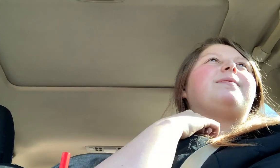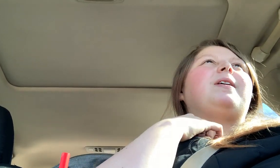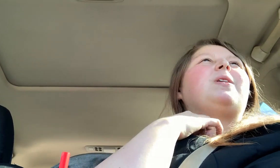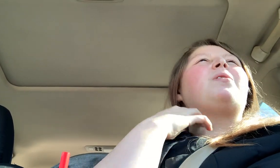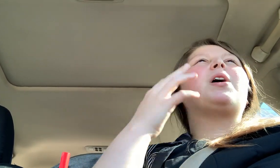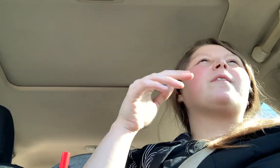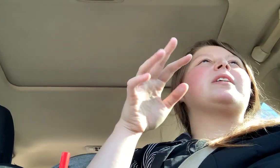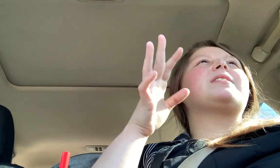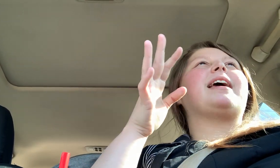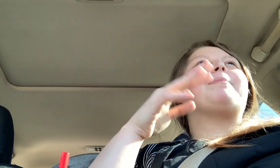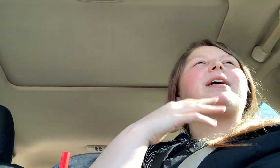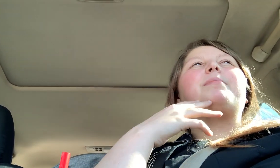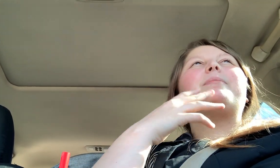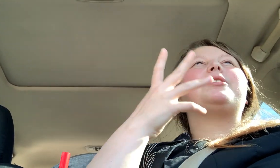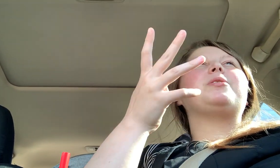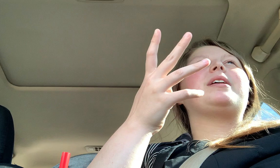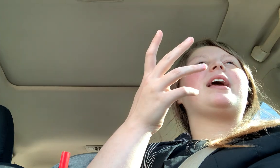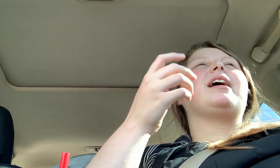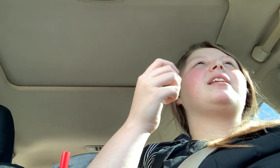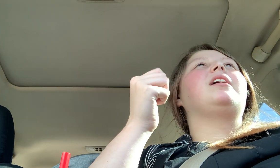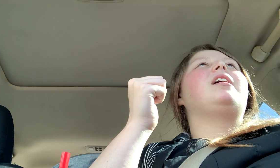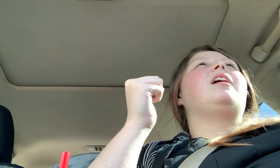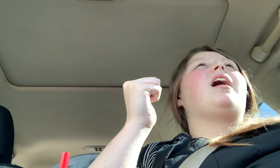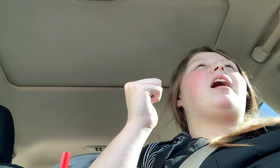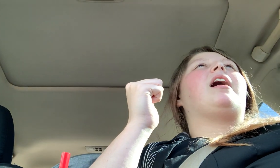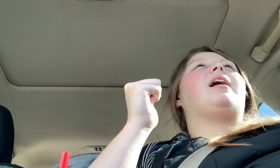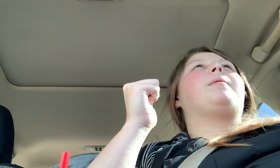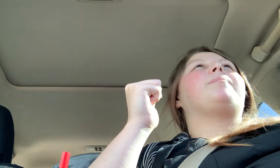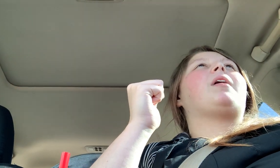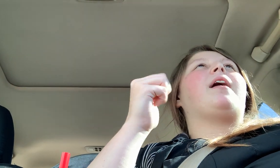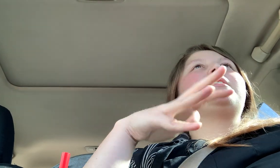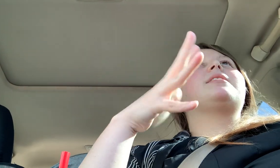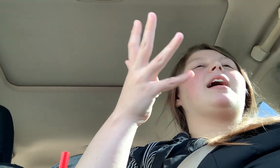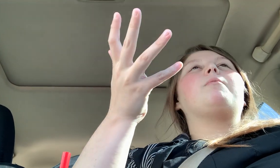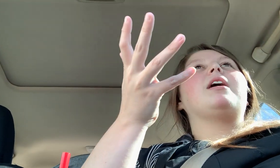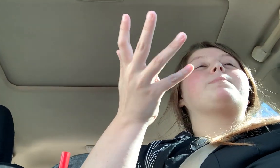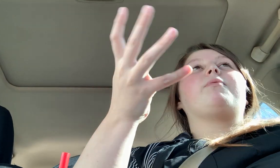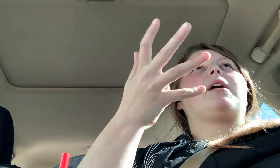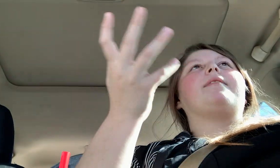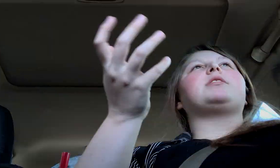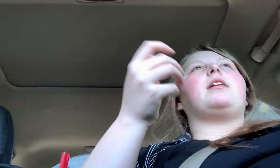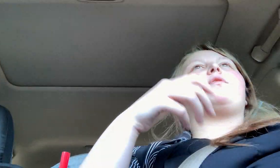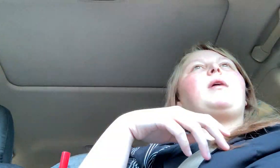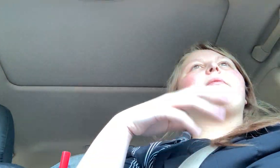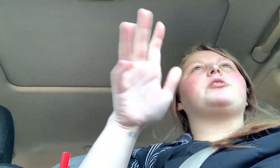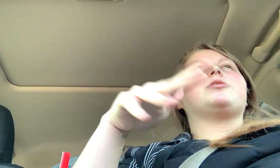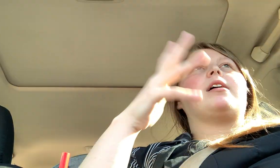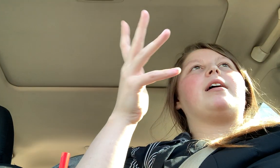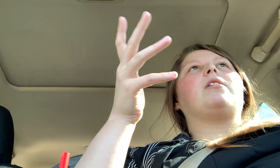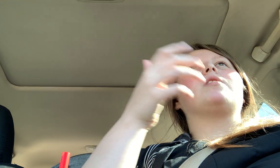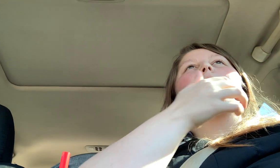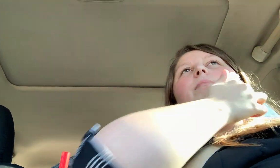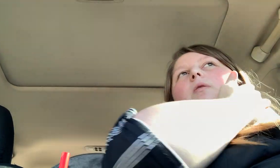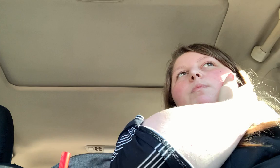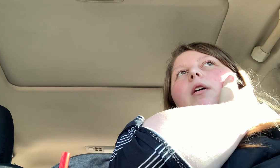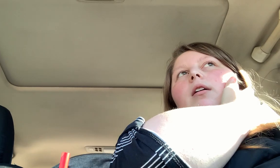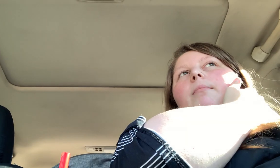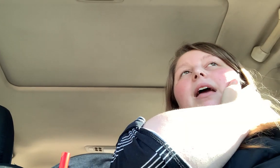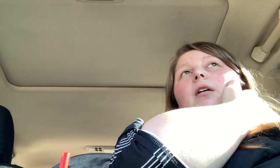and a little nervous. Like am I going to be able to do it again? Um, obviously I was before I even signed up for Weight Watchers. I like lost weight postpartum and it